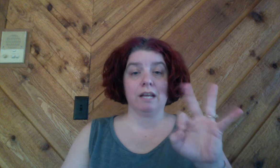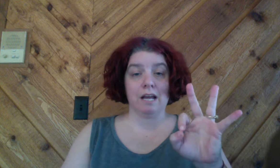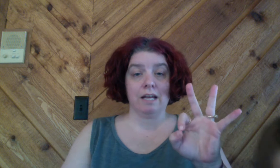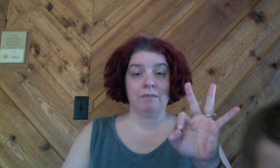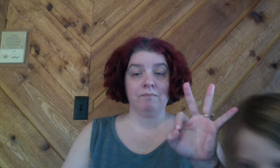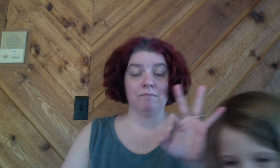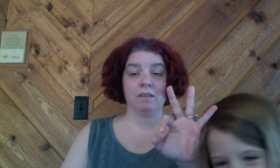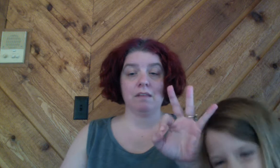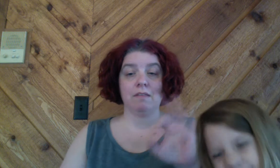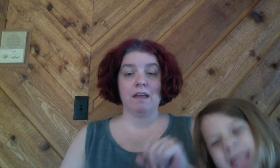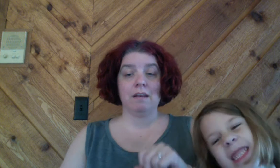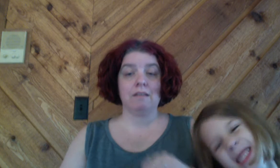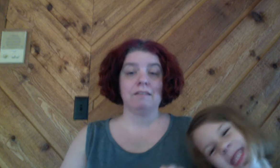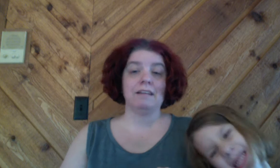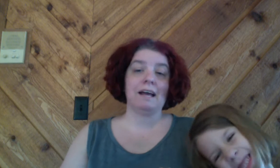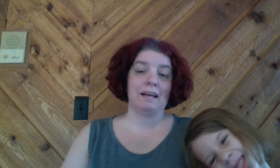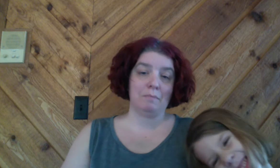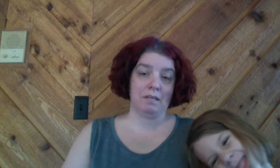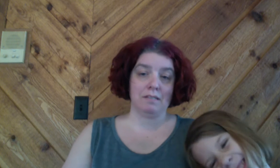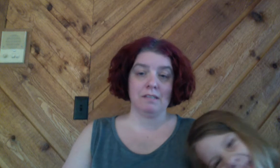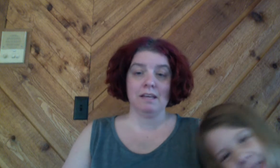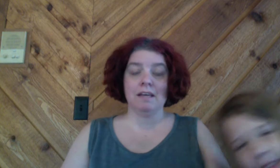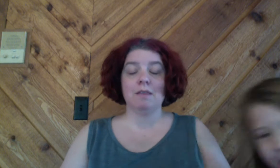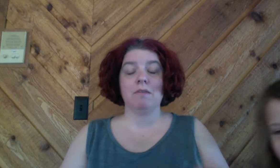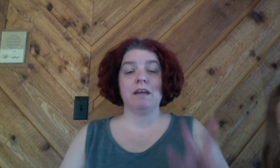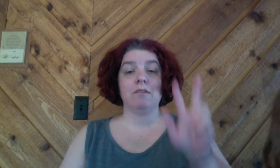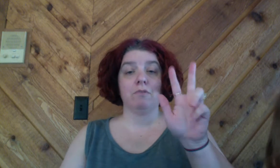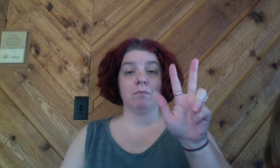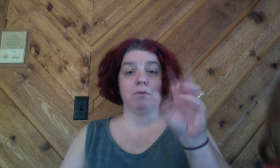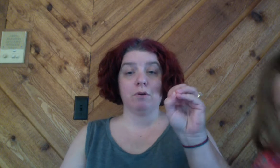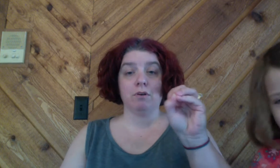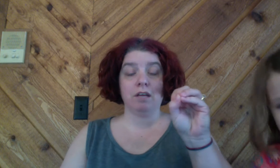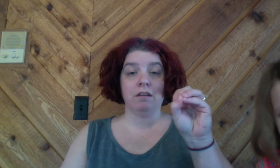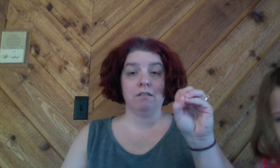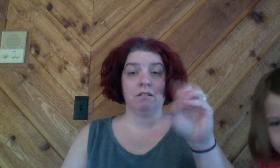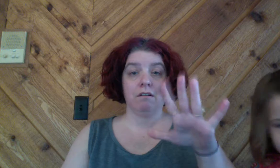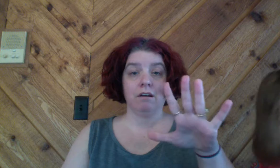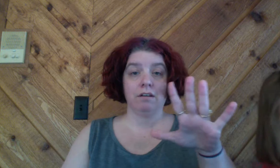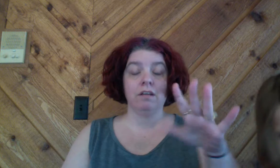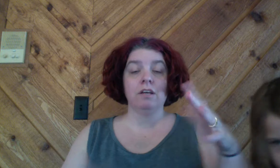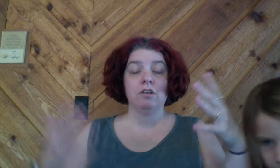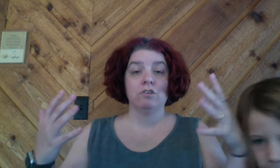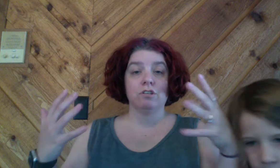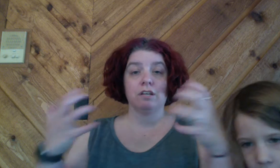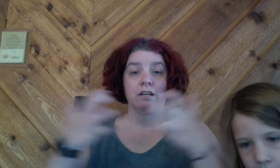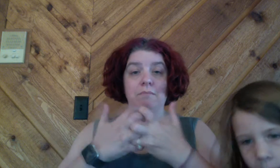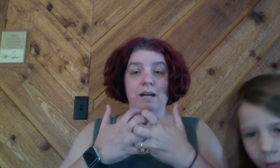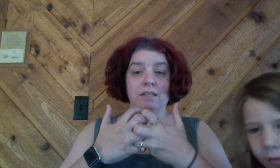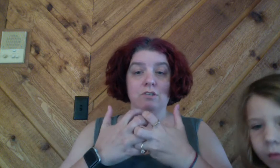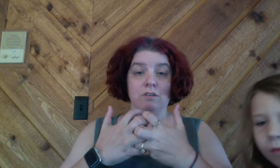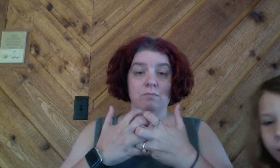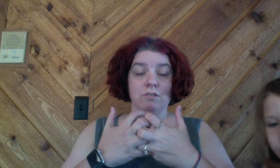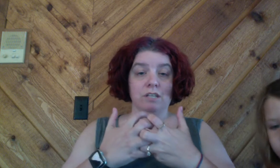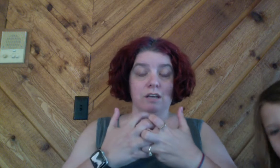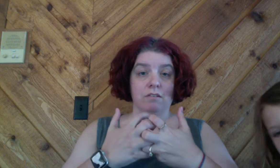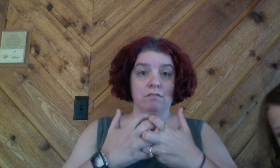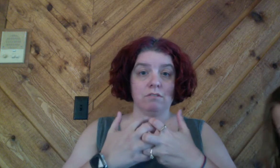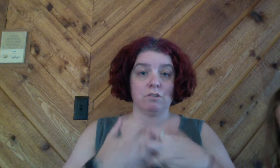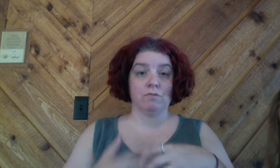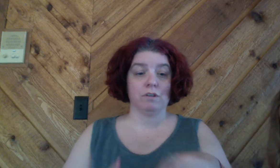-nine, then from thirty on, you're just going to combine the two numbers together. So for